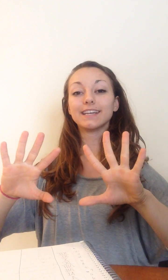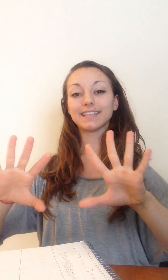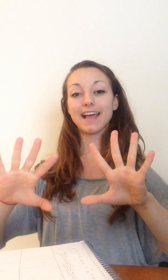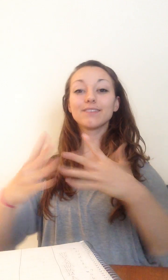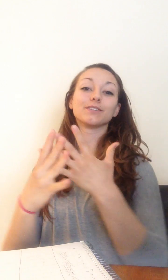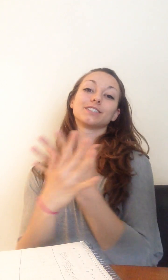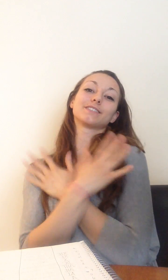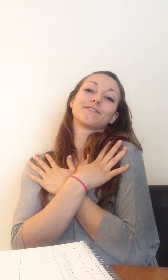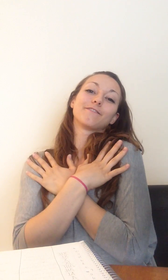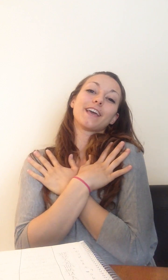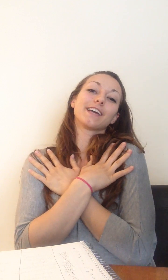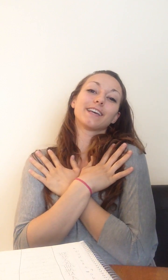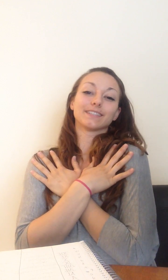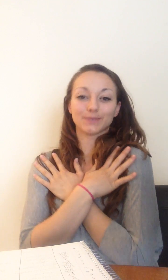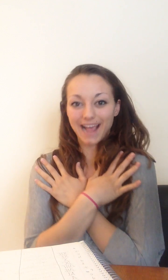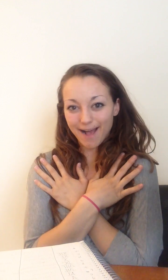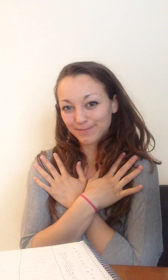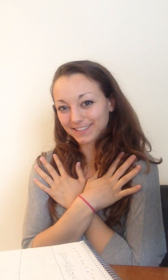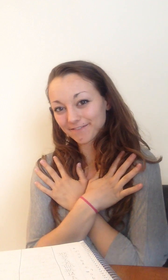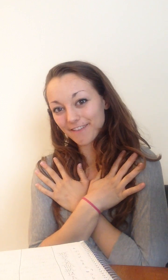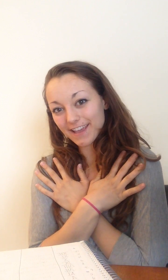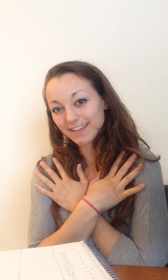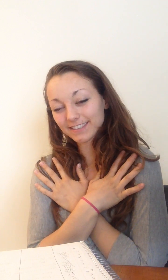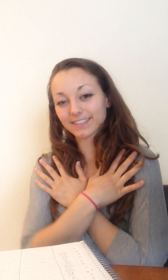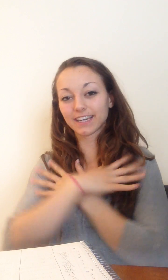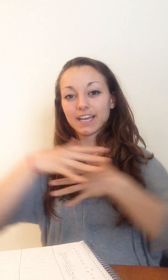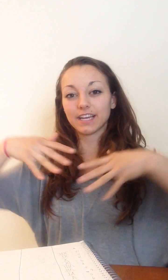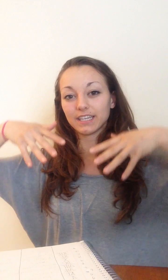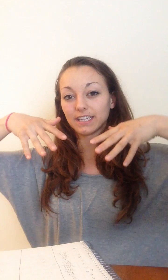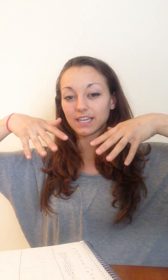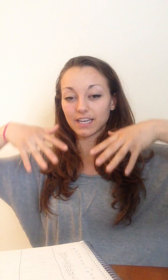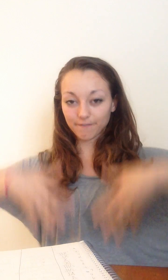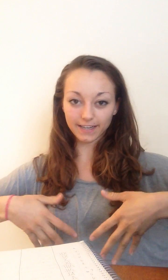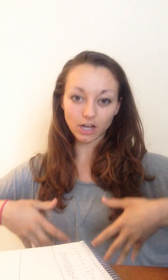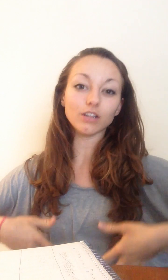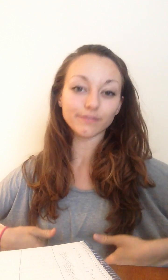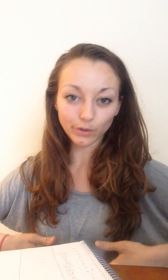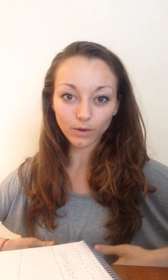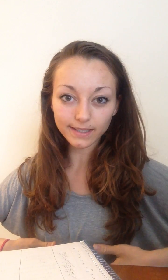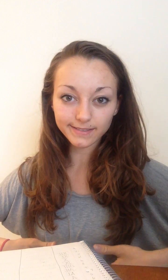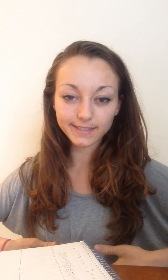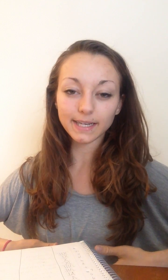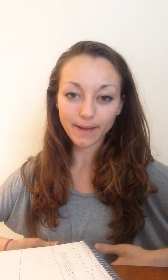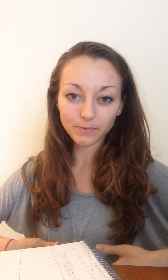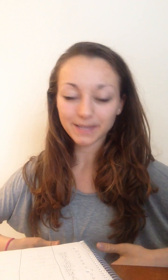Ten, which is vagus. What happens in vagus affects all of your organs in a bad way.